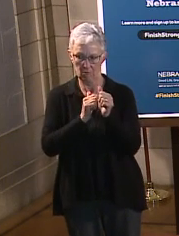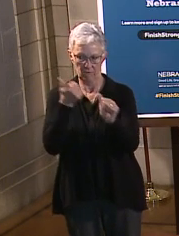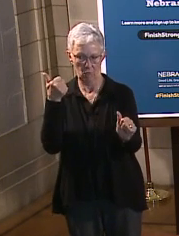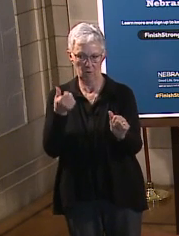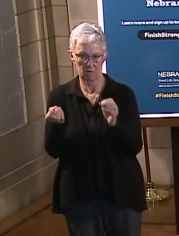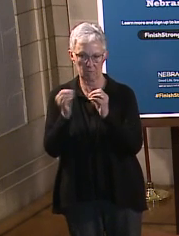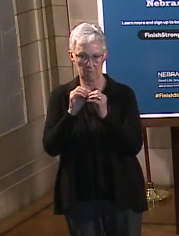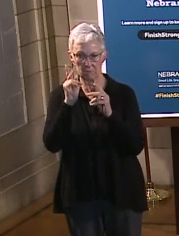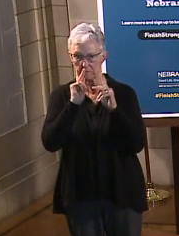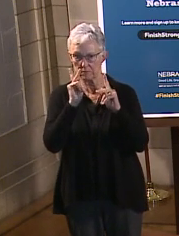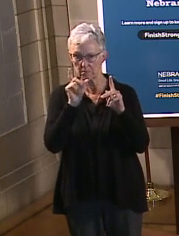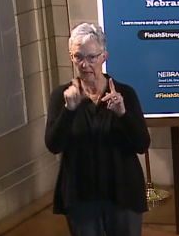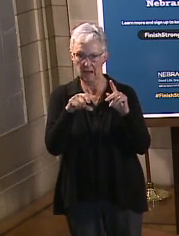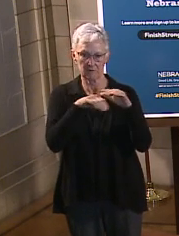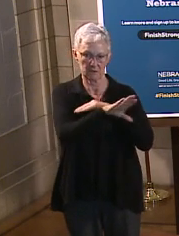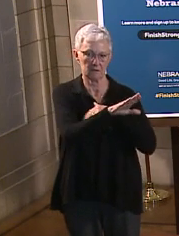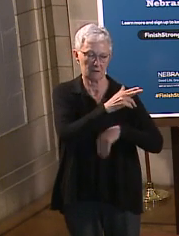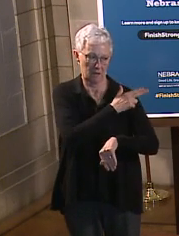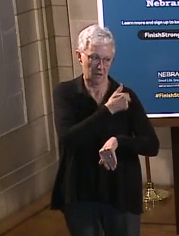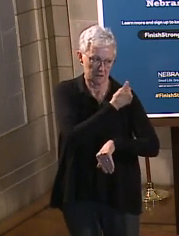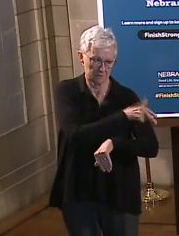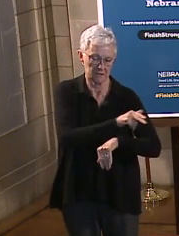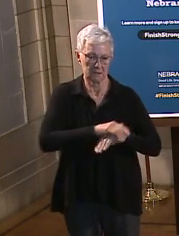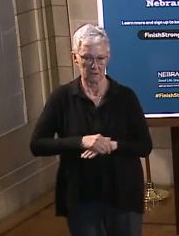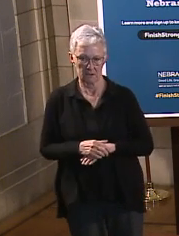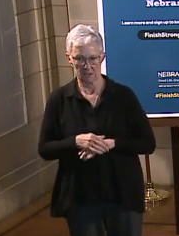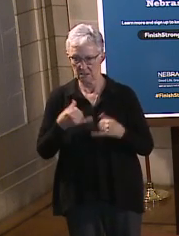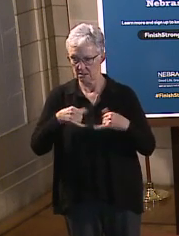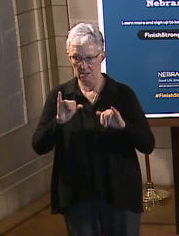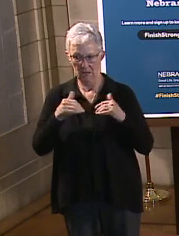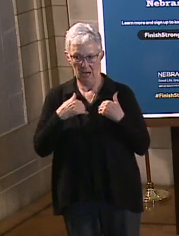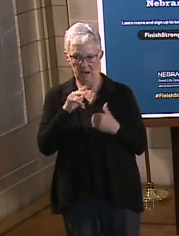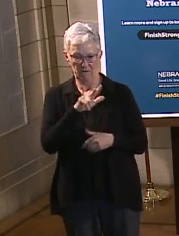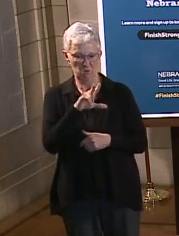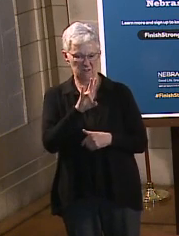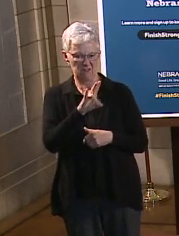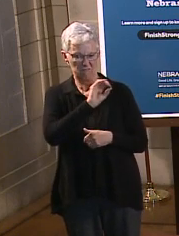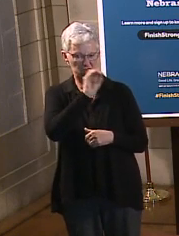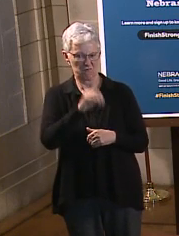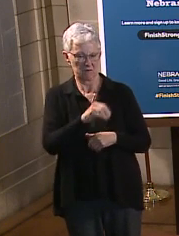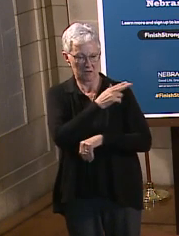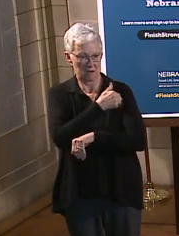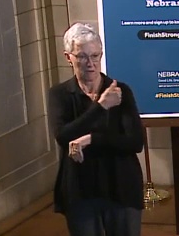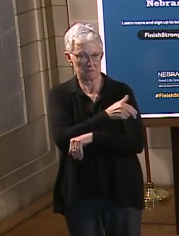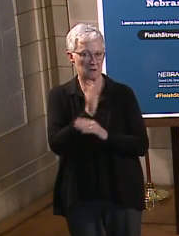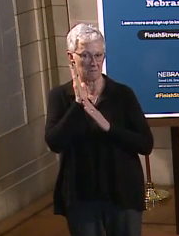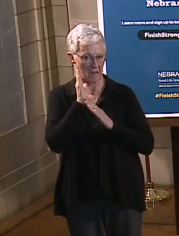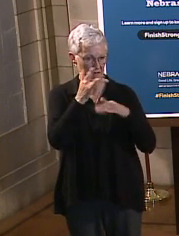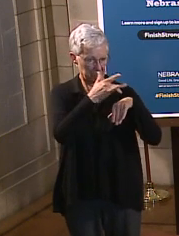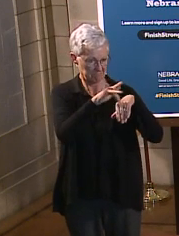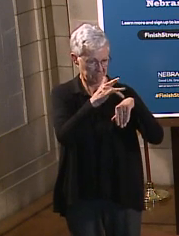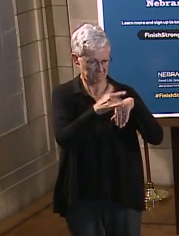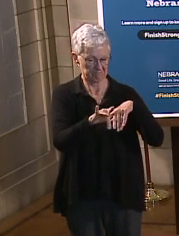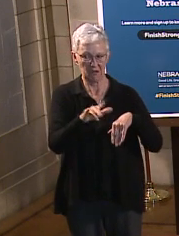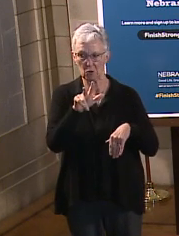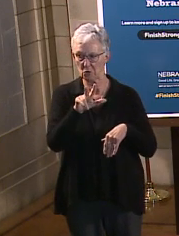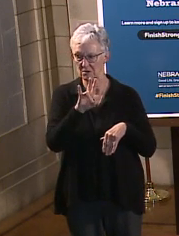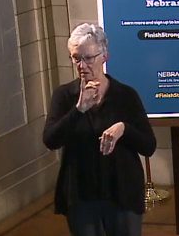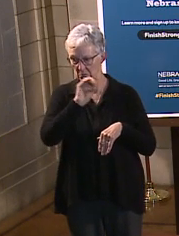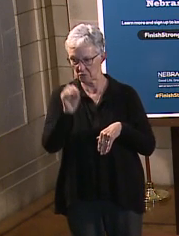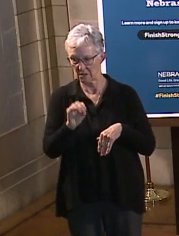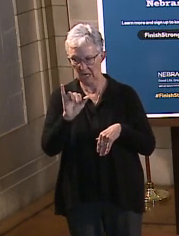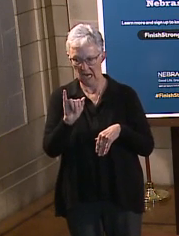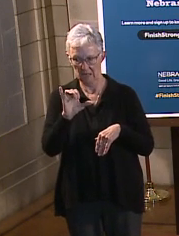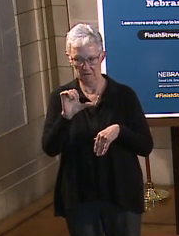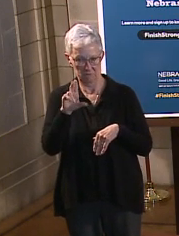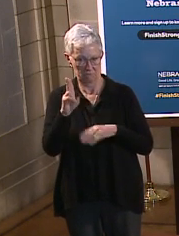to do that. We still do have very robust hospital capacity. 37 percent of our hospital beds are available. 37 percent of our ICU beds are available,